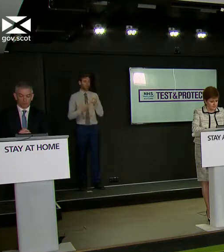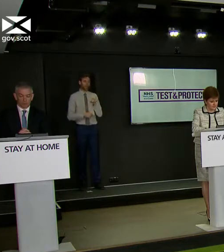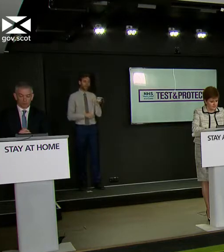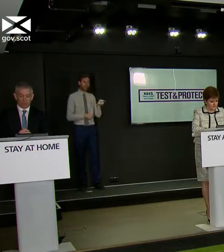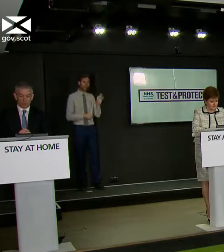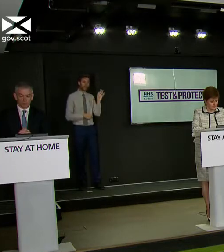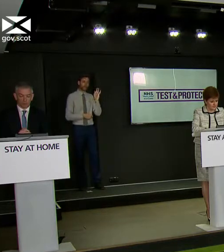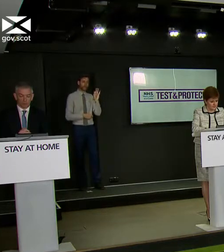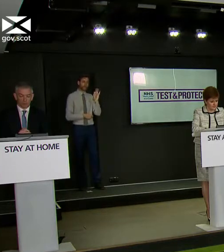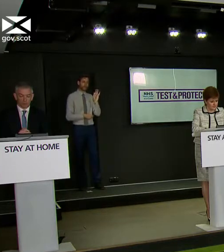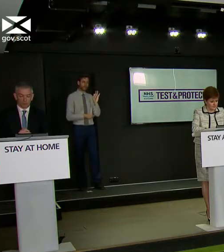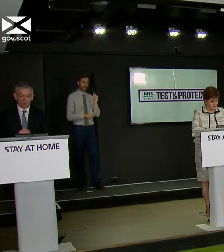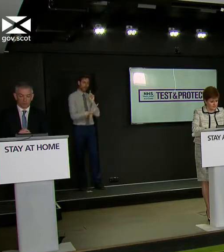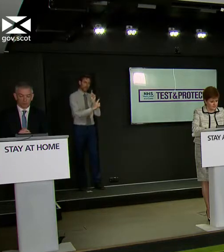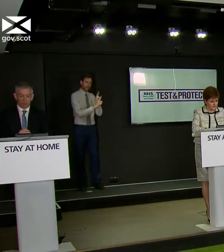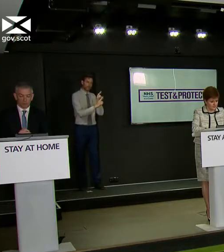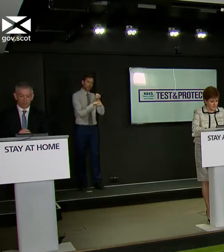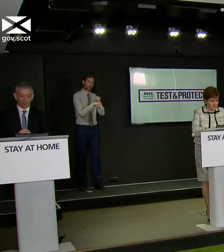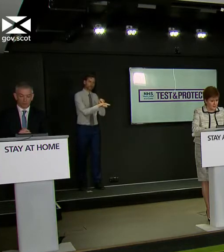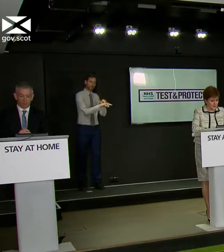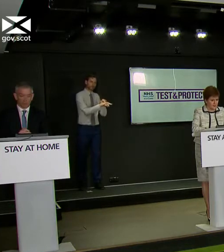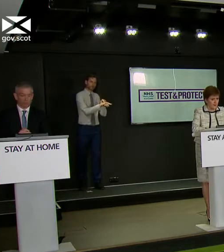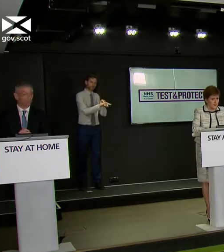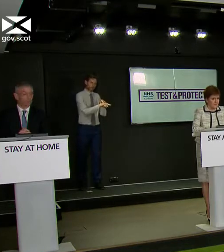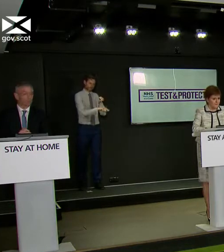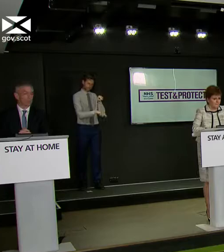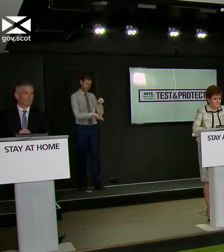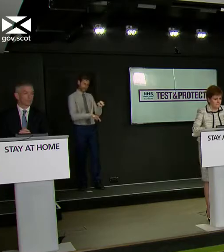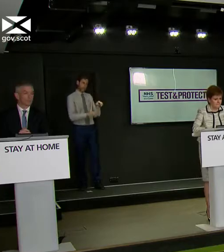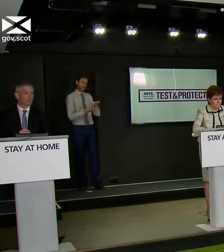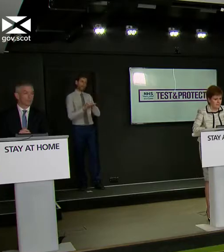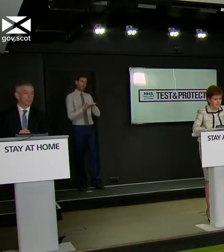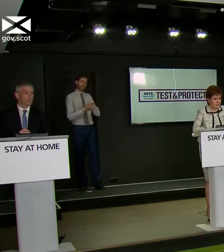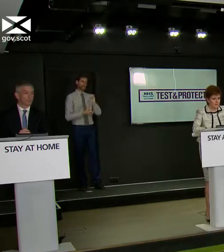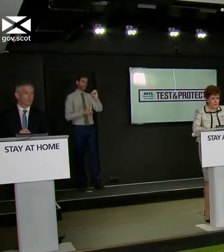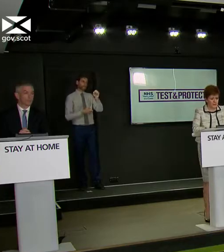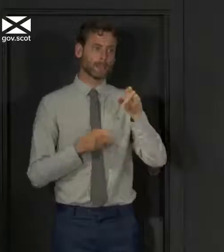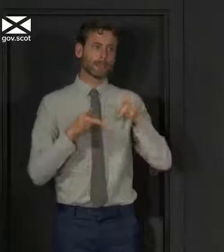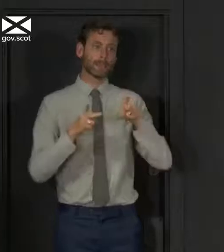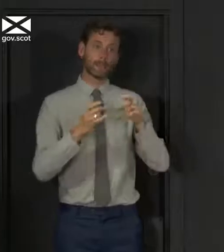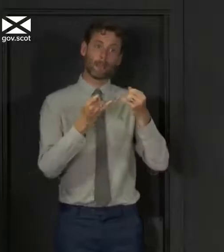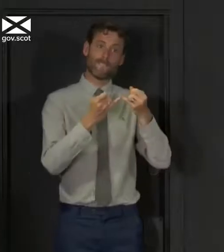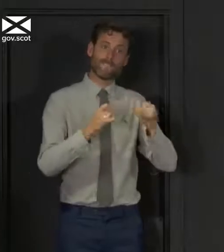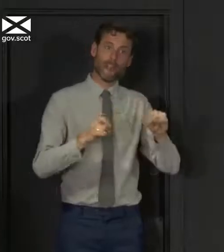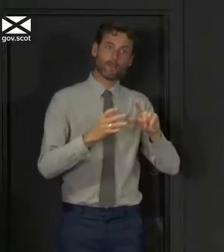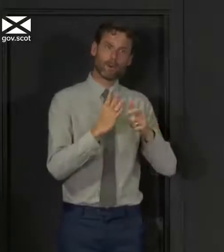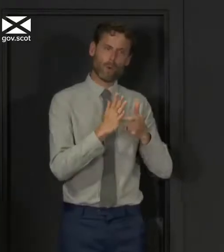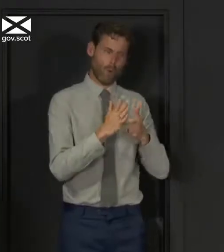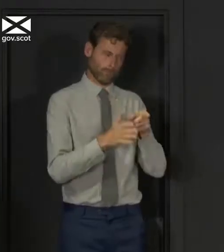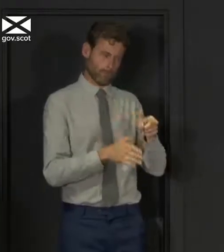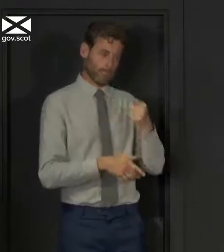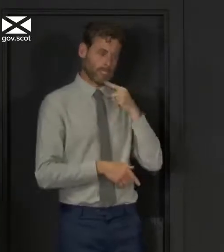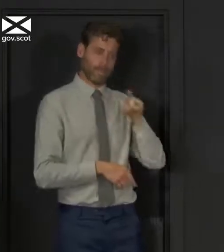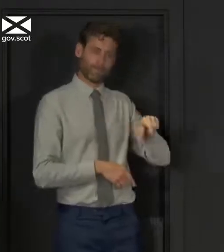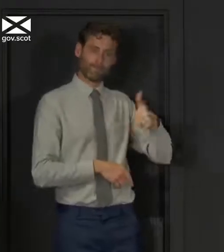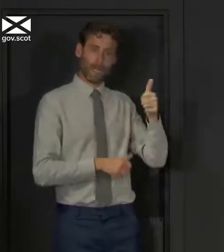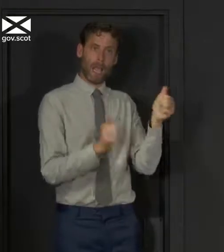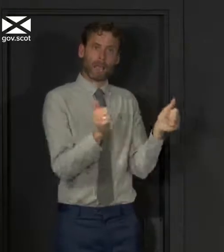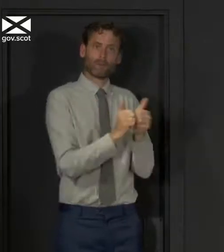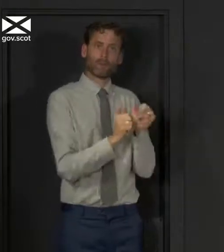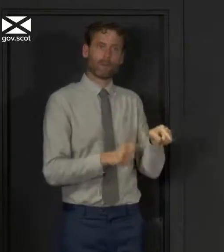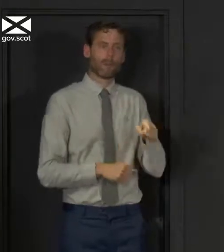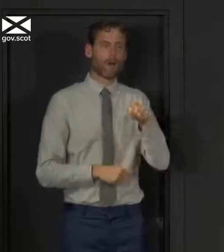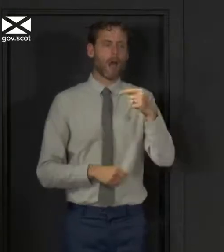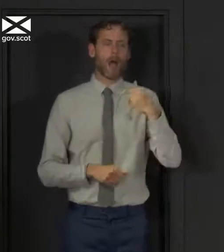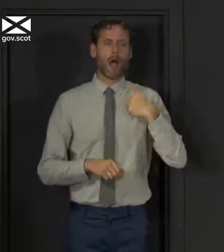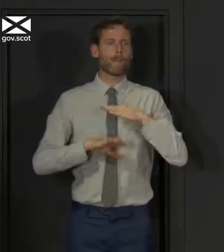Is that an endorsement of the contact tracing system or a failure of it? James, am not a contact tracer. I am